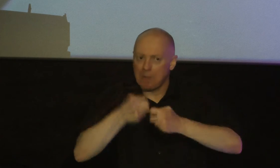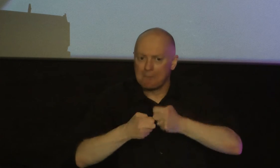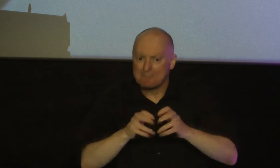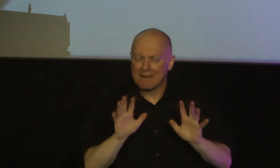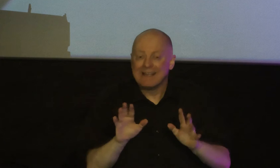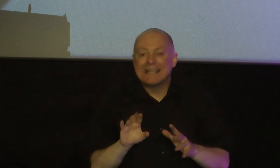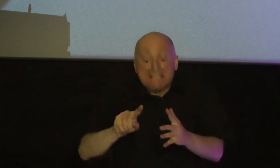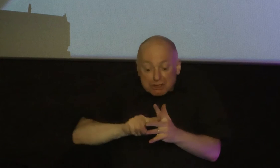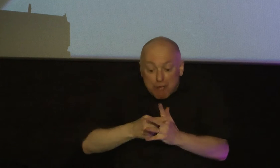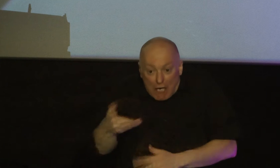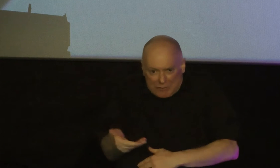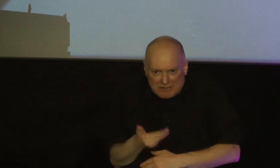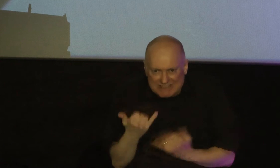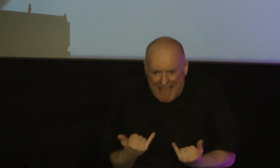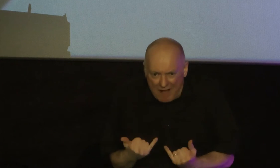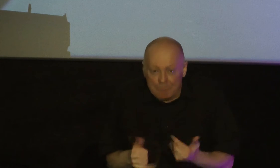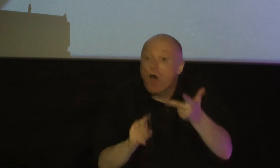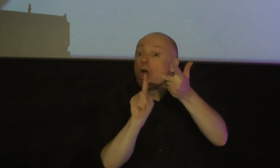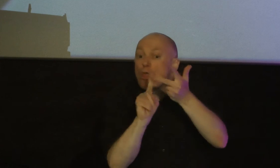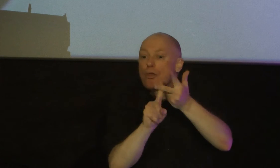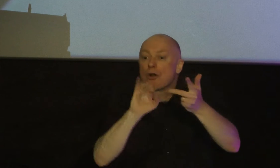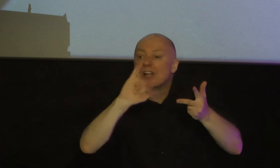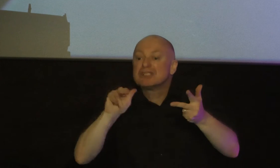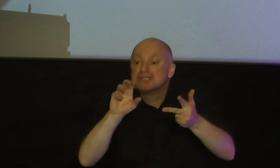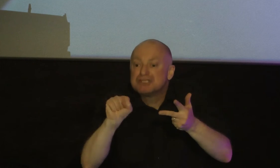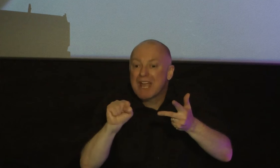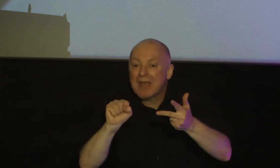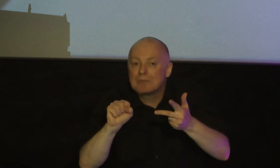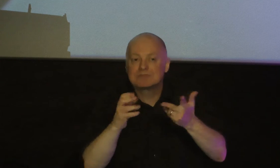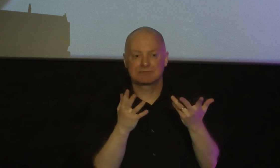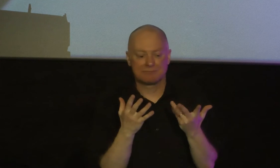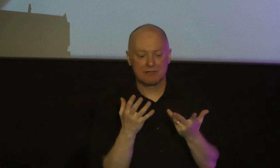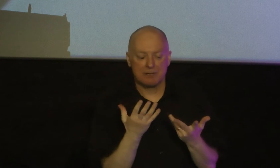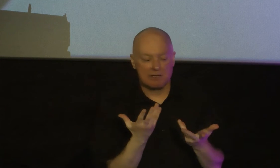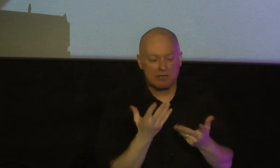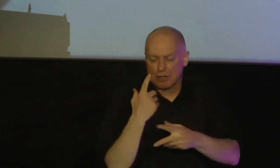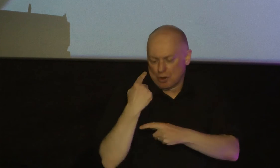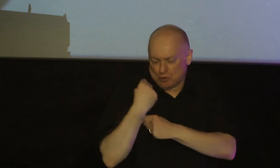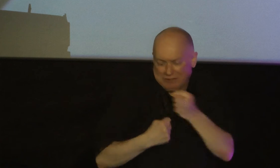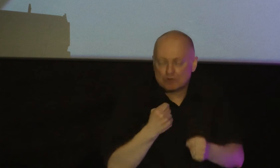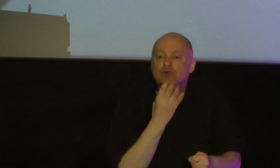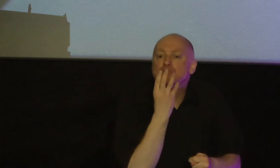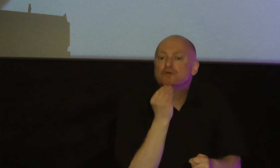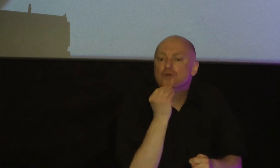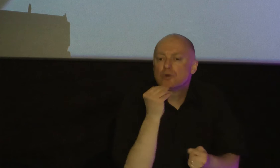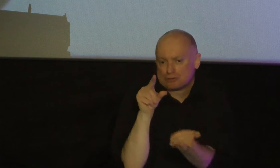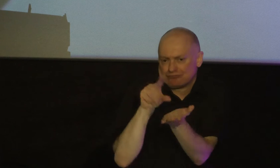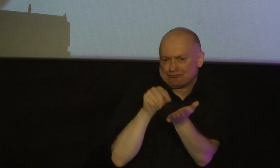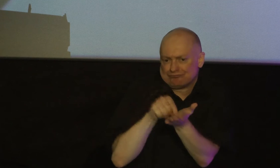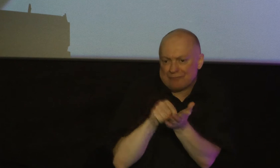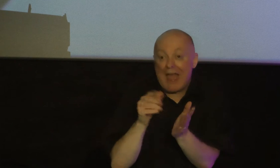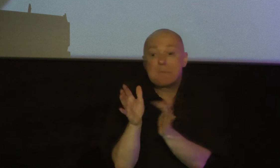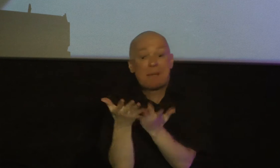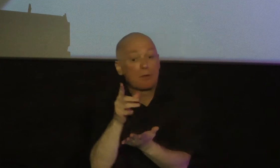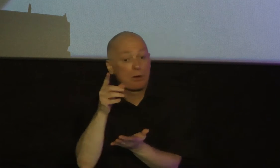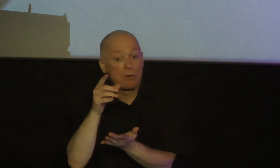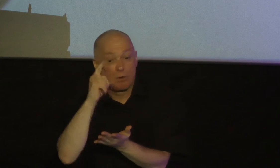and then thirdly james is drawing on both traditional and jewish literature also biblical wisdom literature to